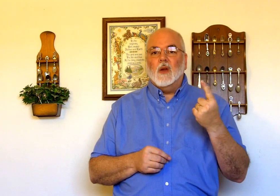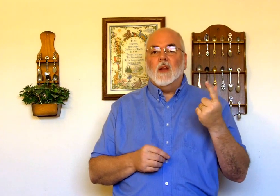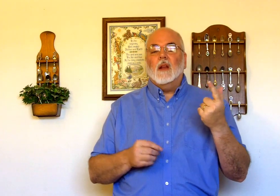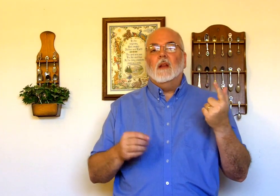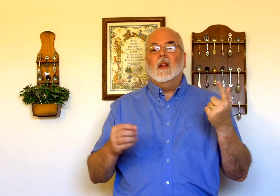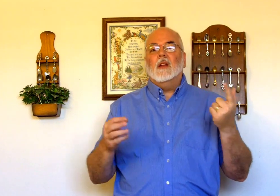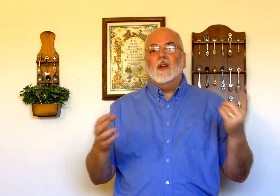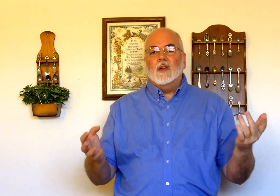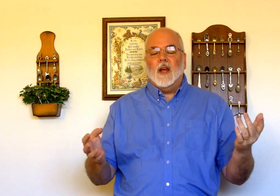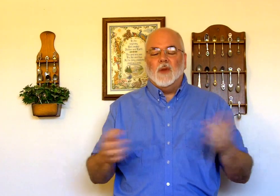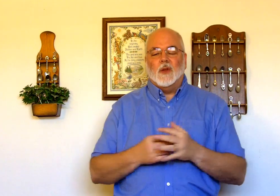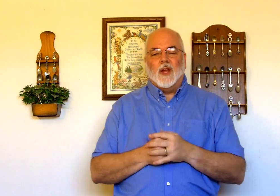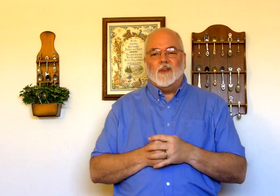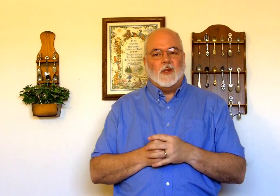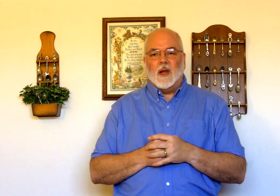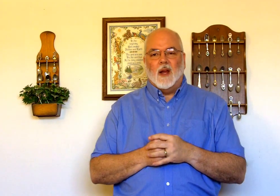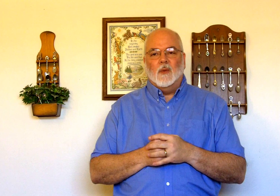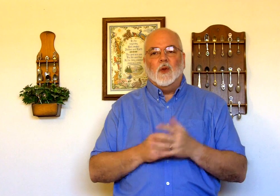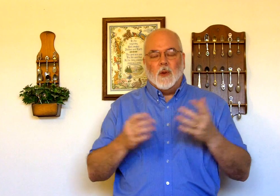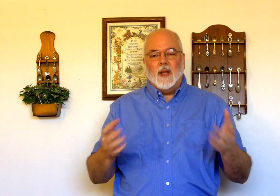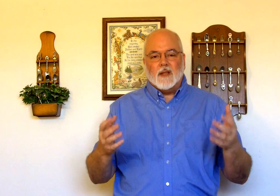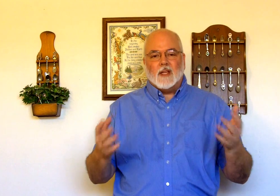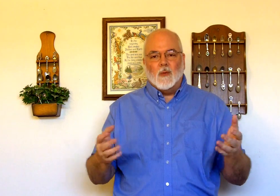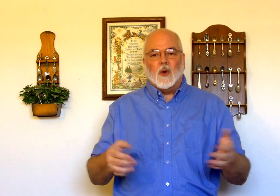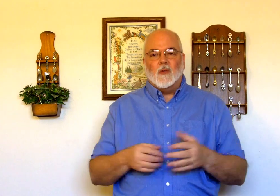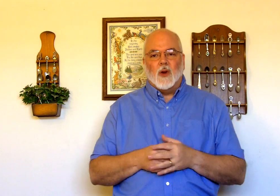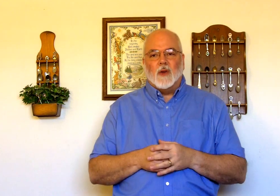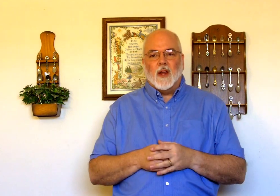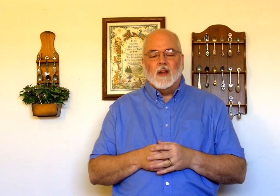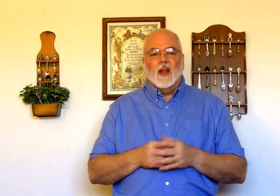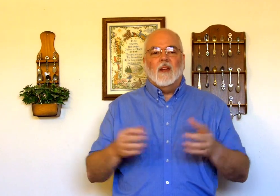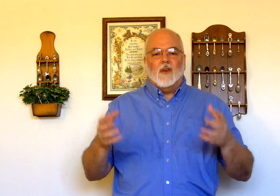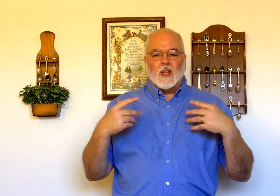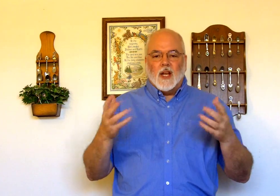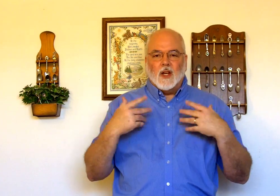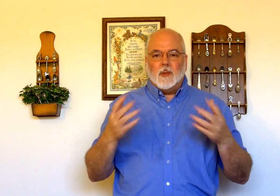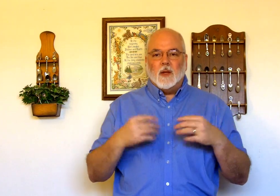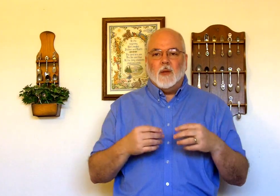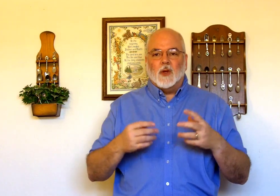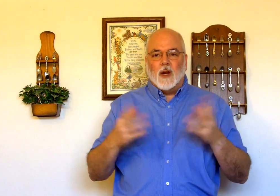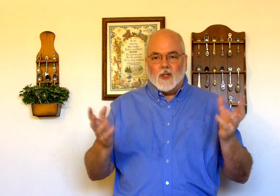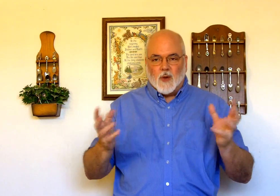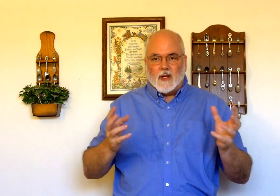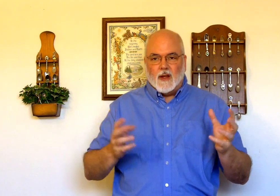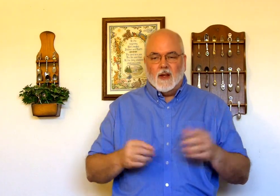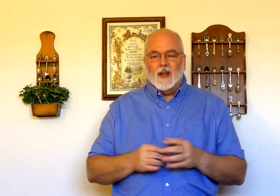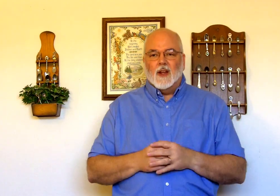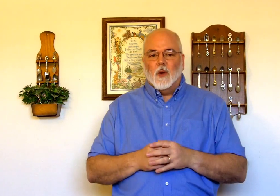turns out though the deaf doesn't mind when you repeat the same word over and over again for us English speaking people it drives us crazy you know